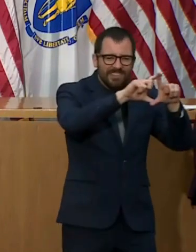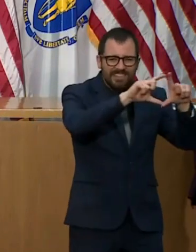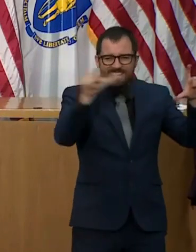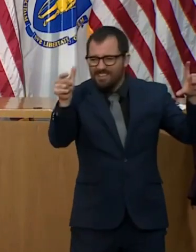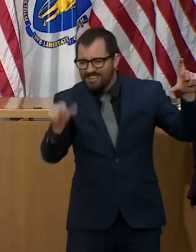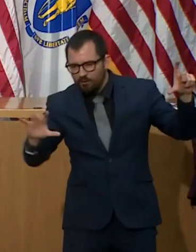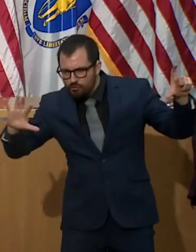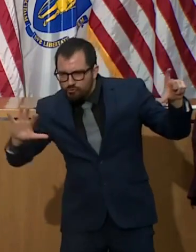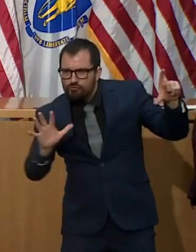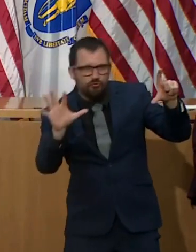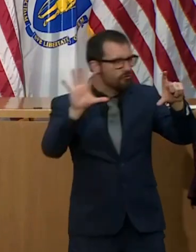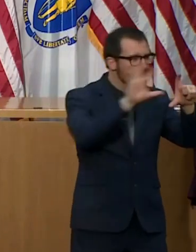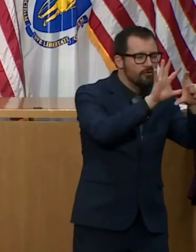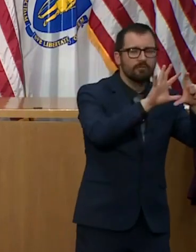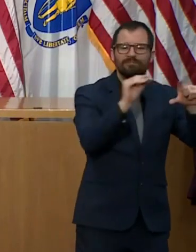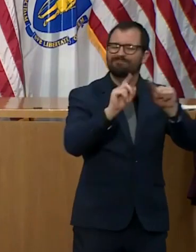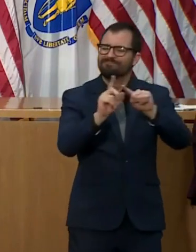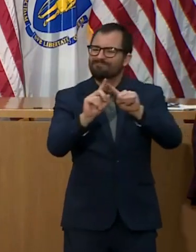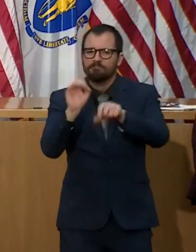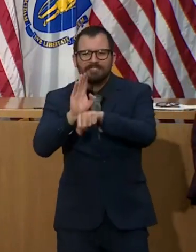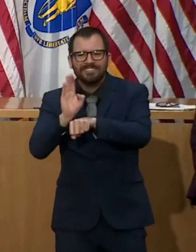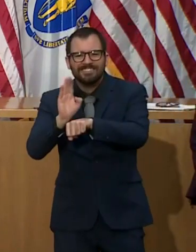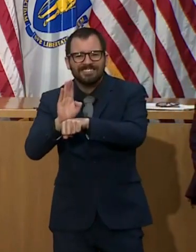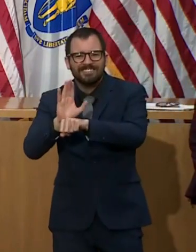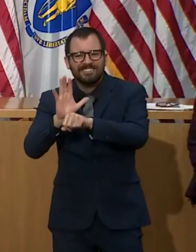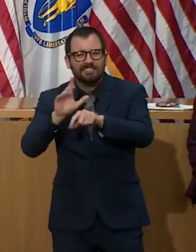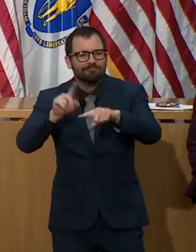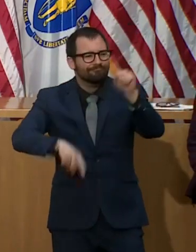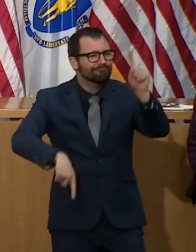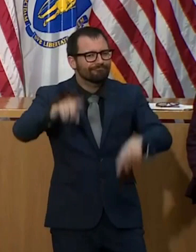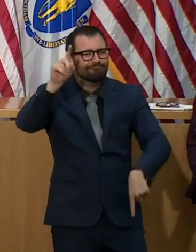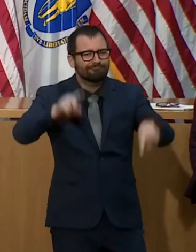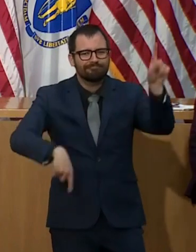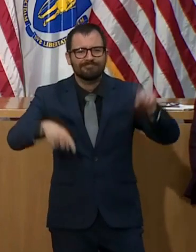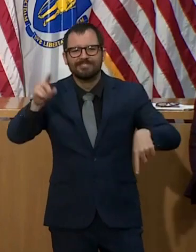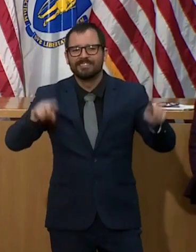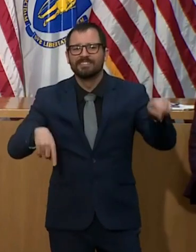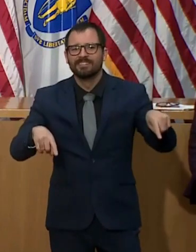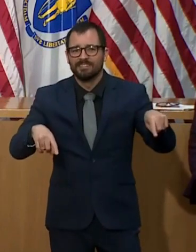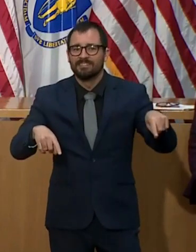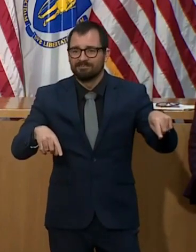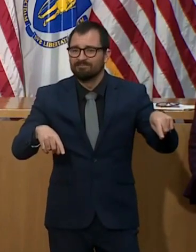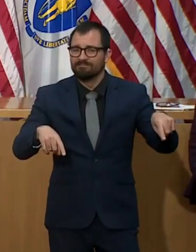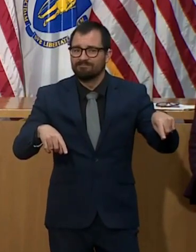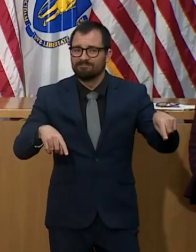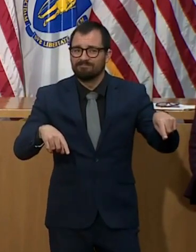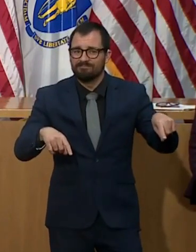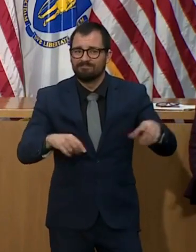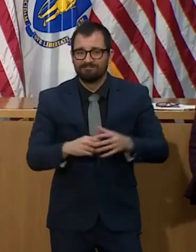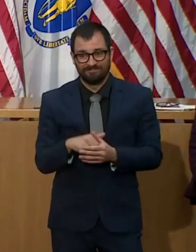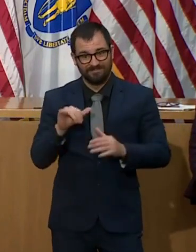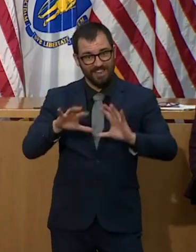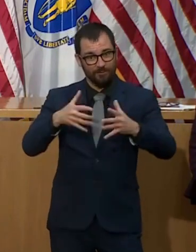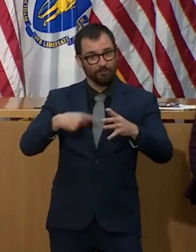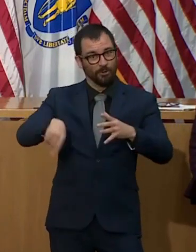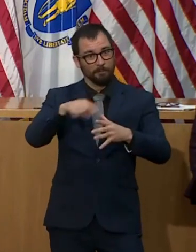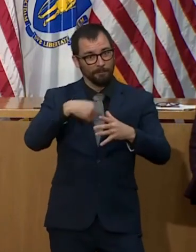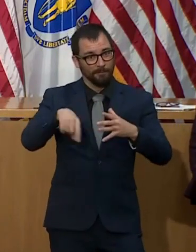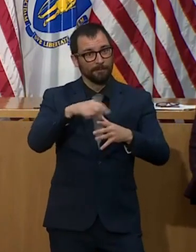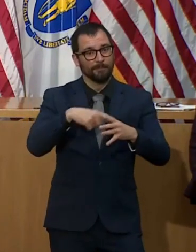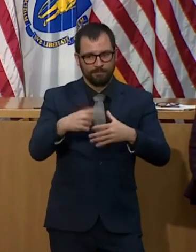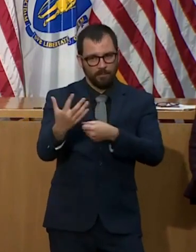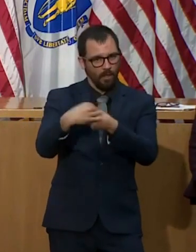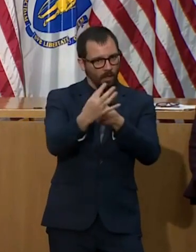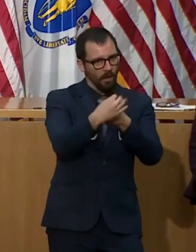There are many business models in Massachusetts and we think this group will provide an opportunity for